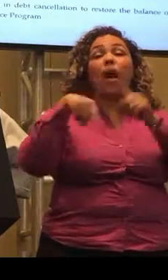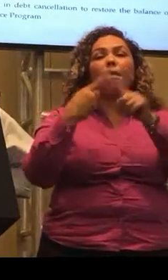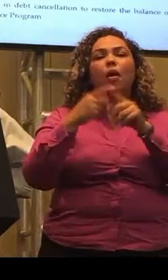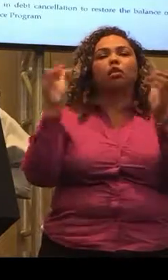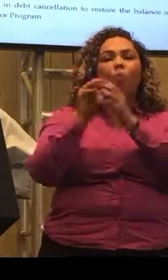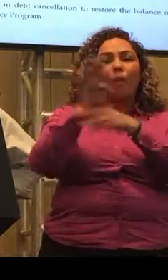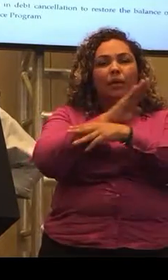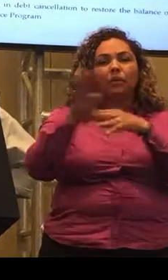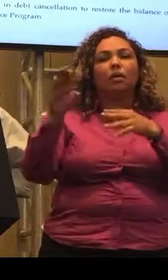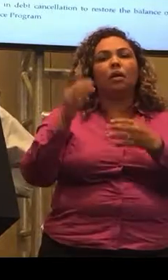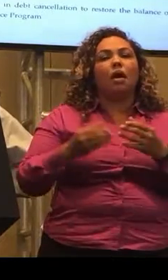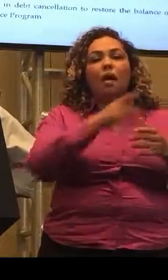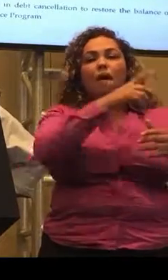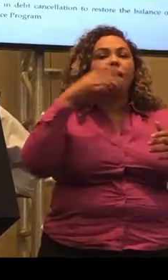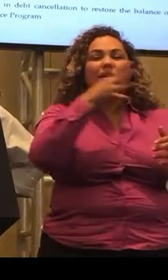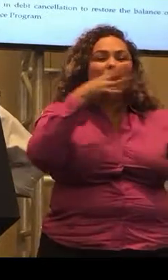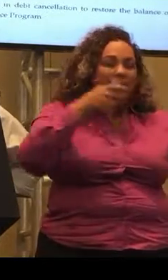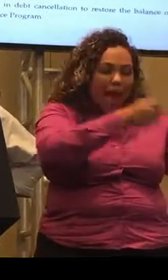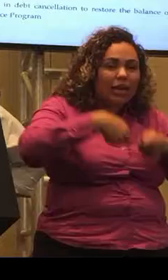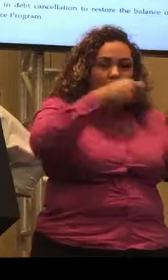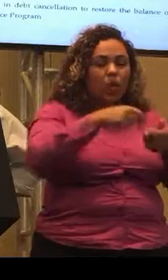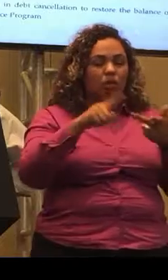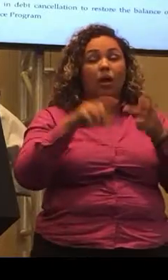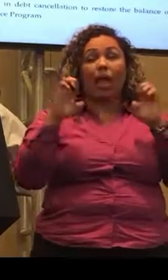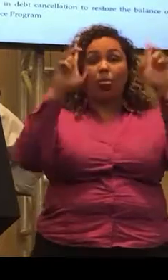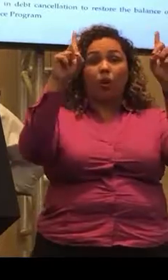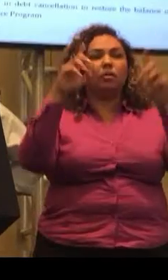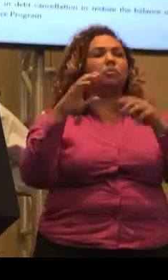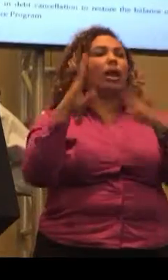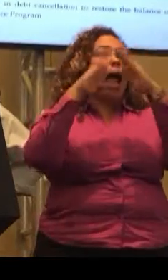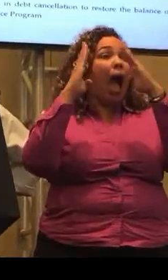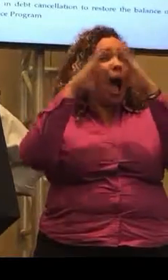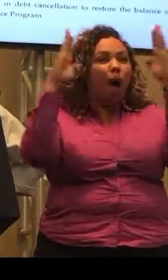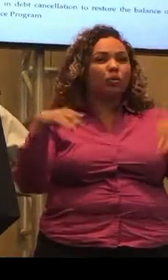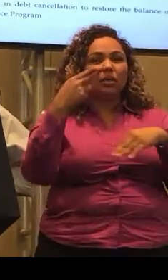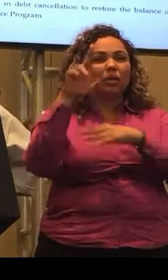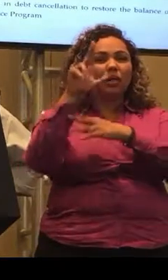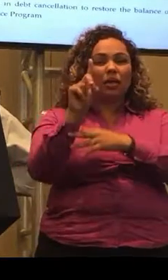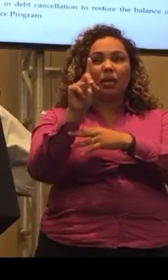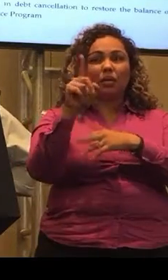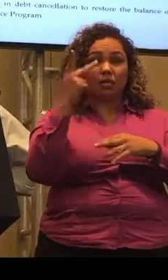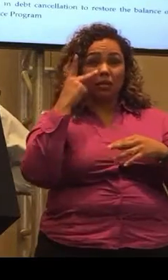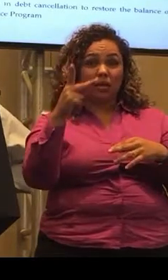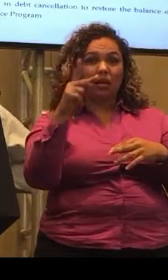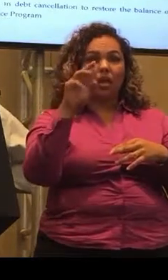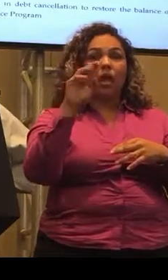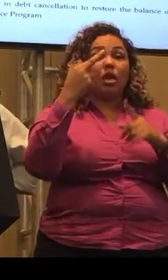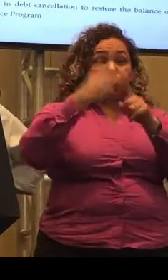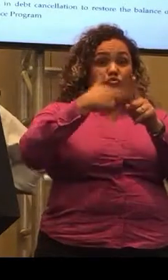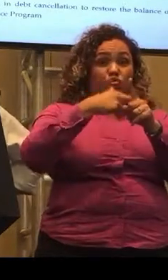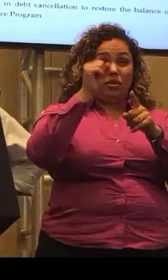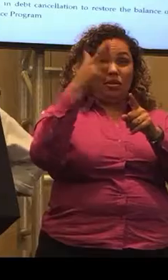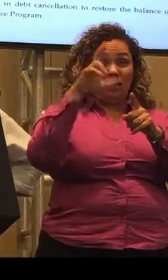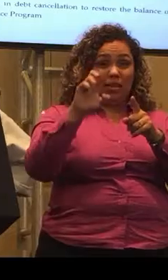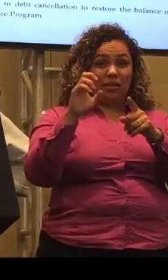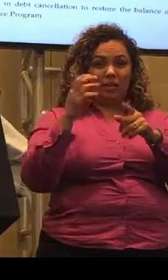education, housing. Right now, if you compare the fair market share rent in Puerto